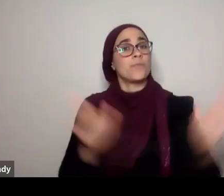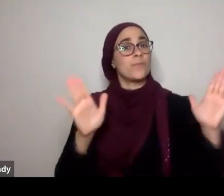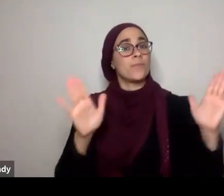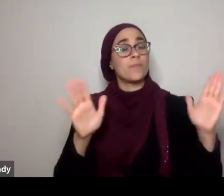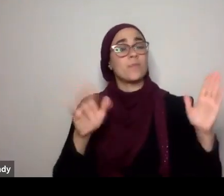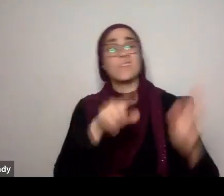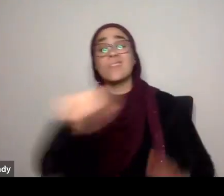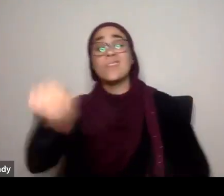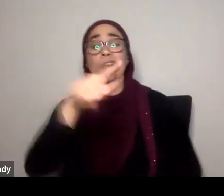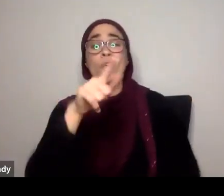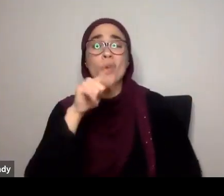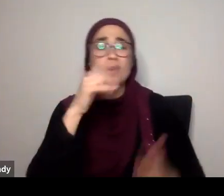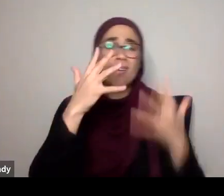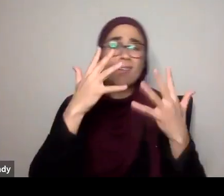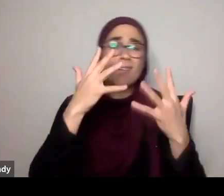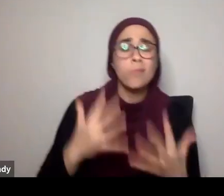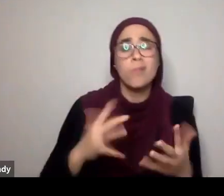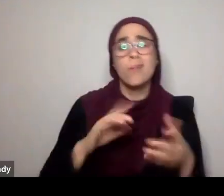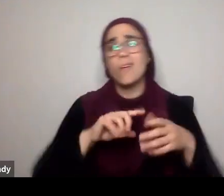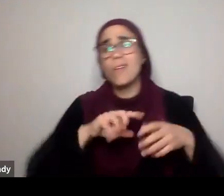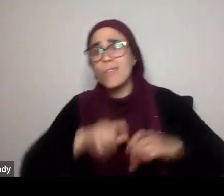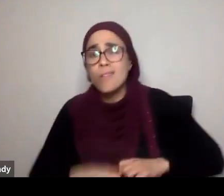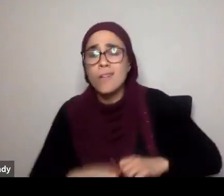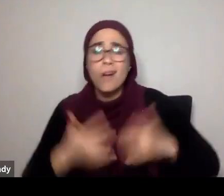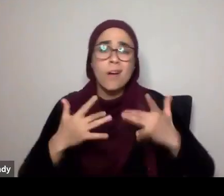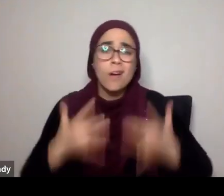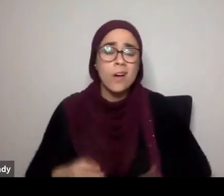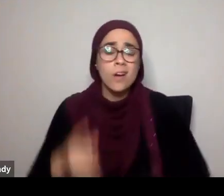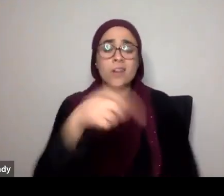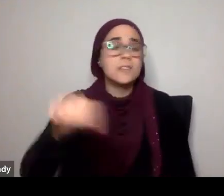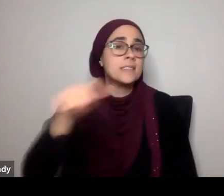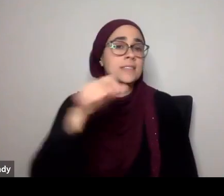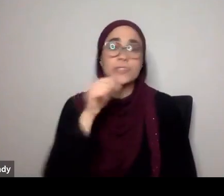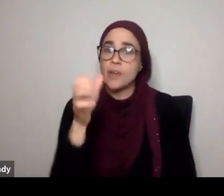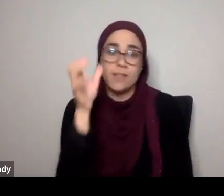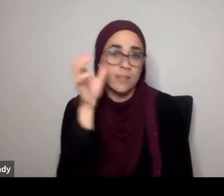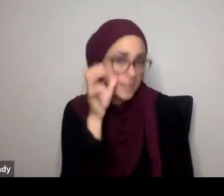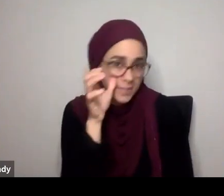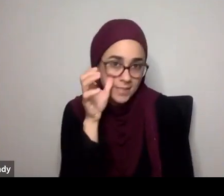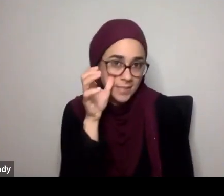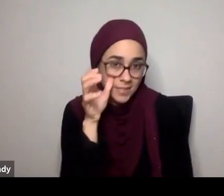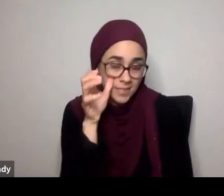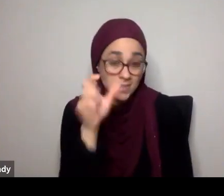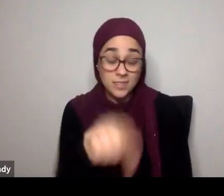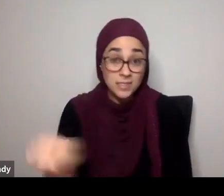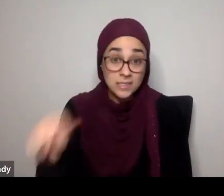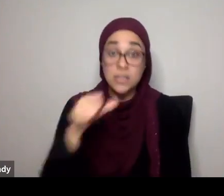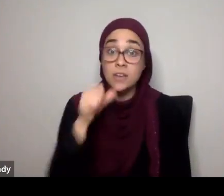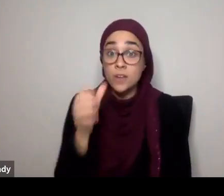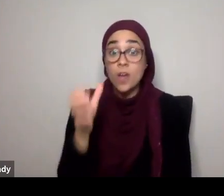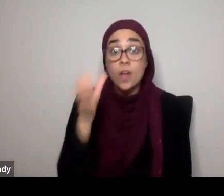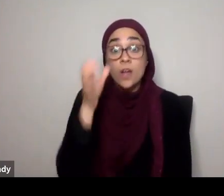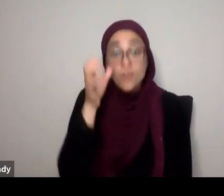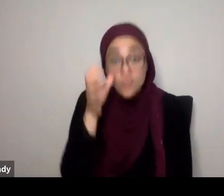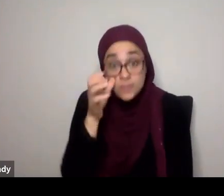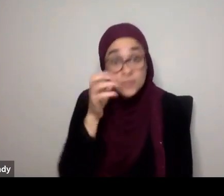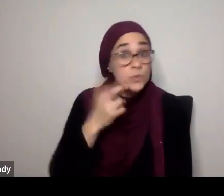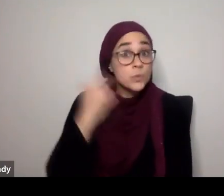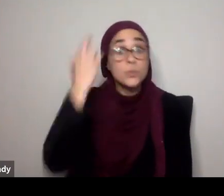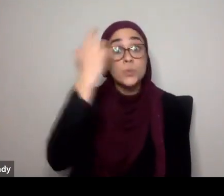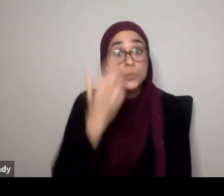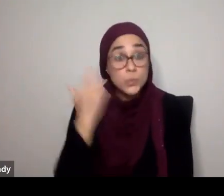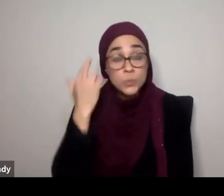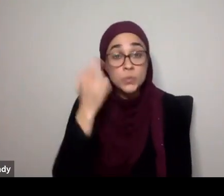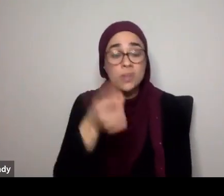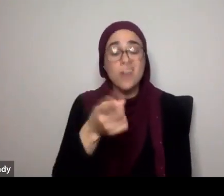the one who does not listen, to the reminder, but the miserable one, who didn't listen to the reminder, didn't listen to the reminder, because he made